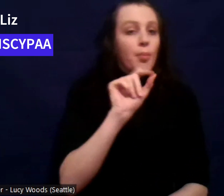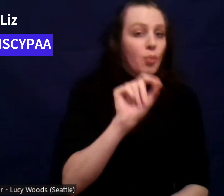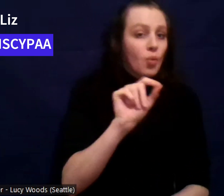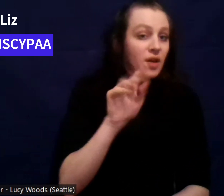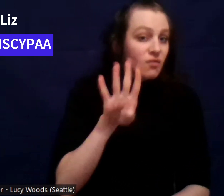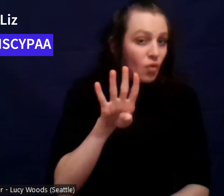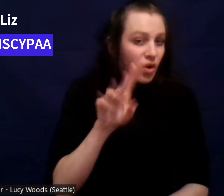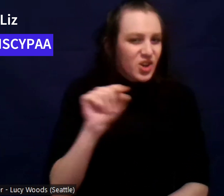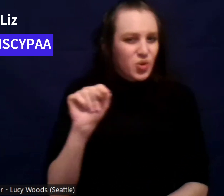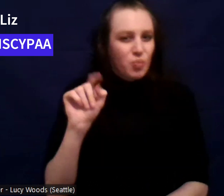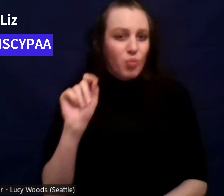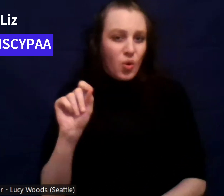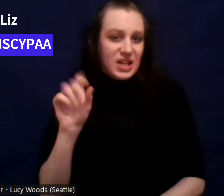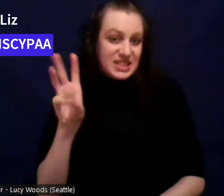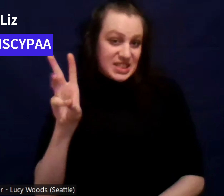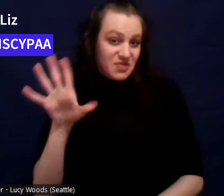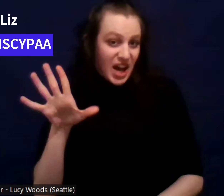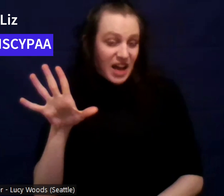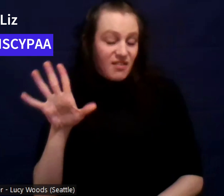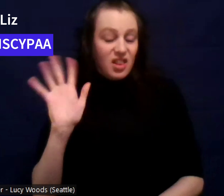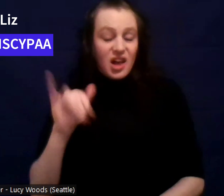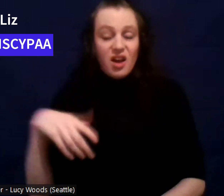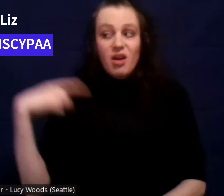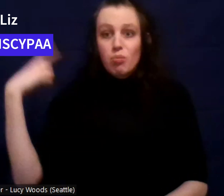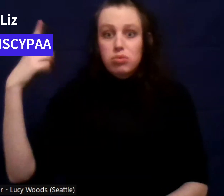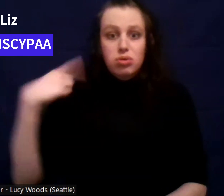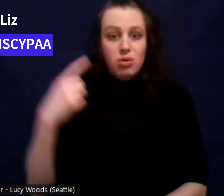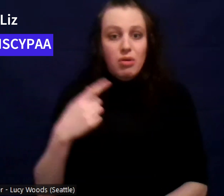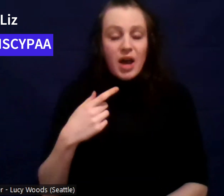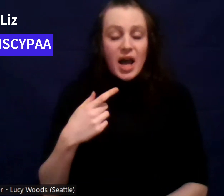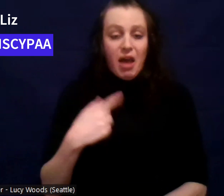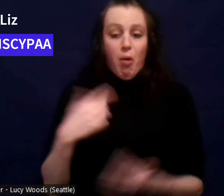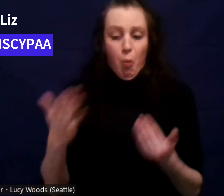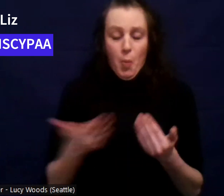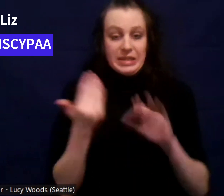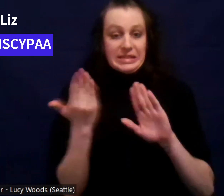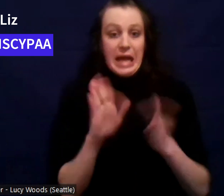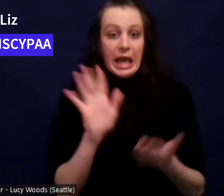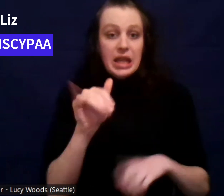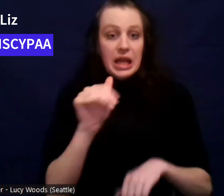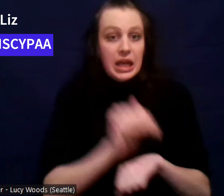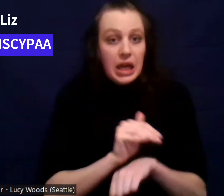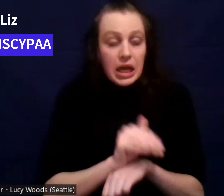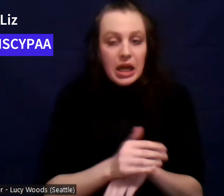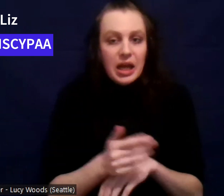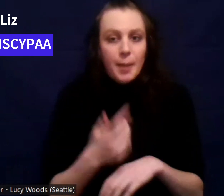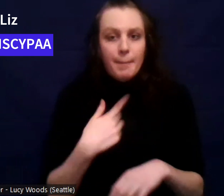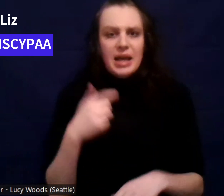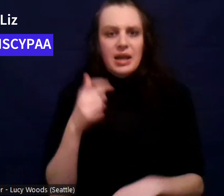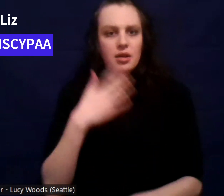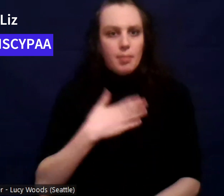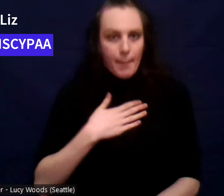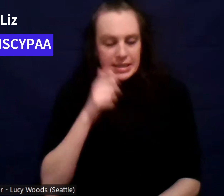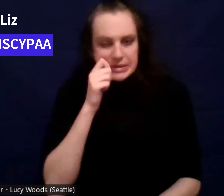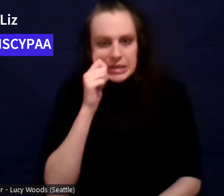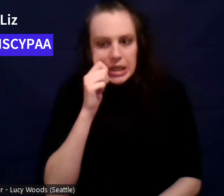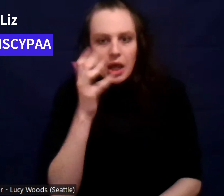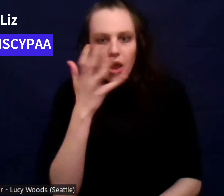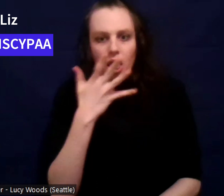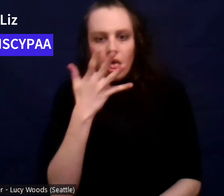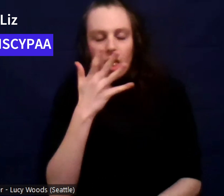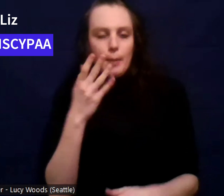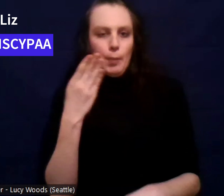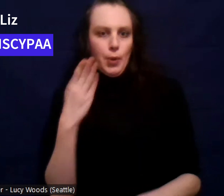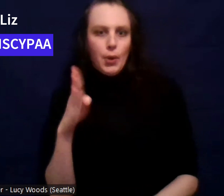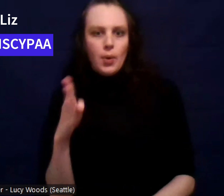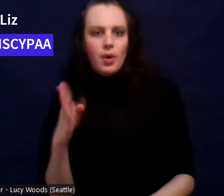insane. Like I probably almost died. Um, especially since they said I was like turning blue and they were afraid. So they